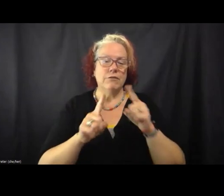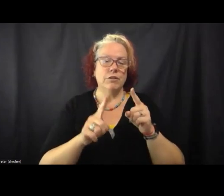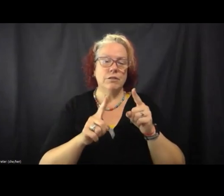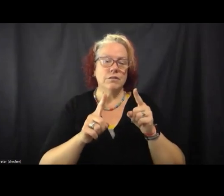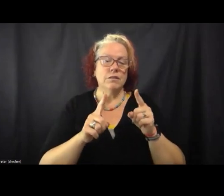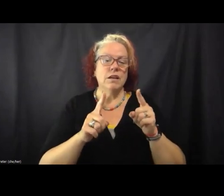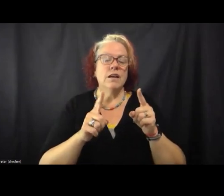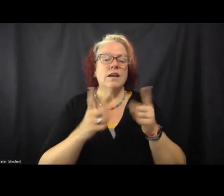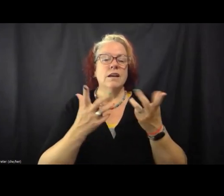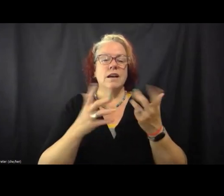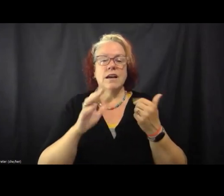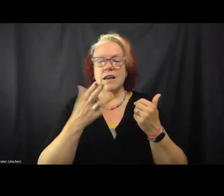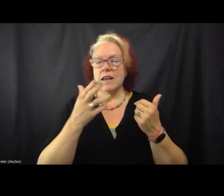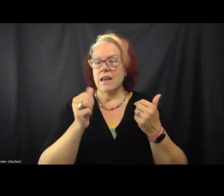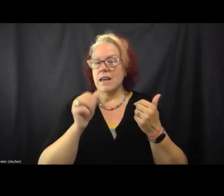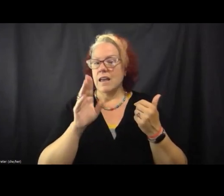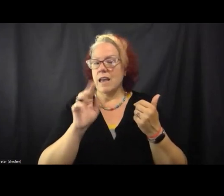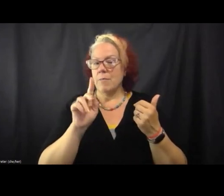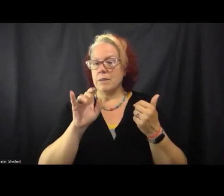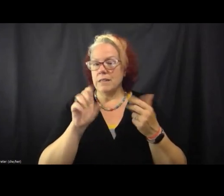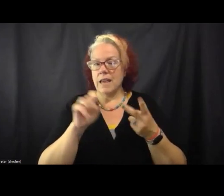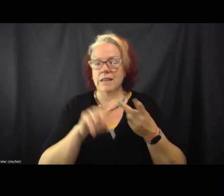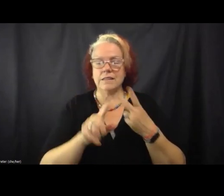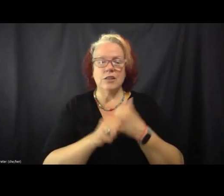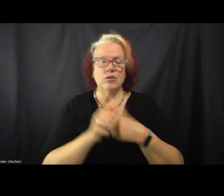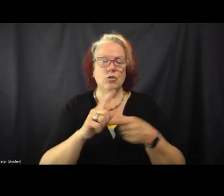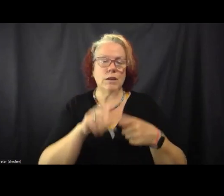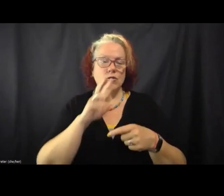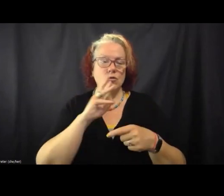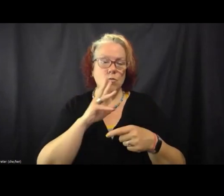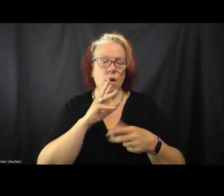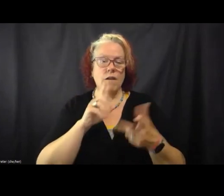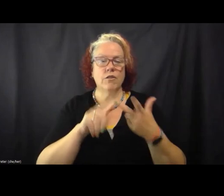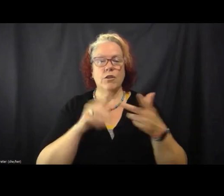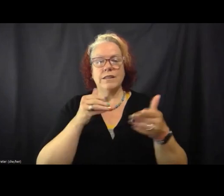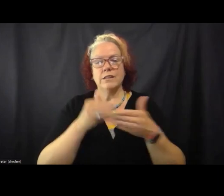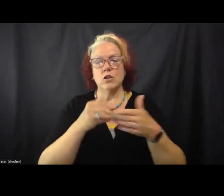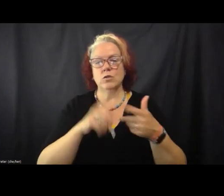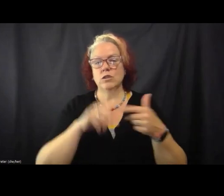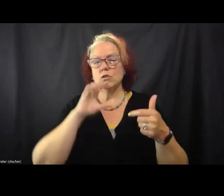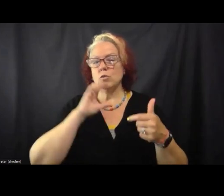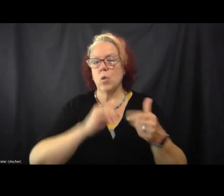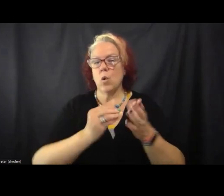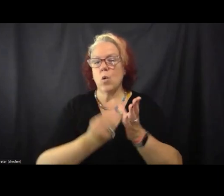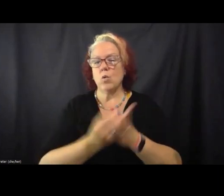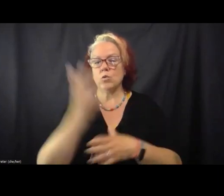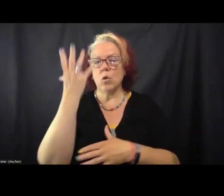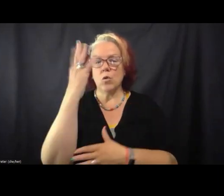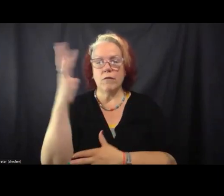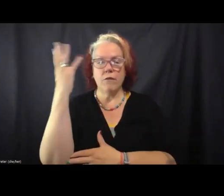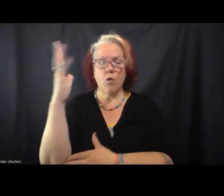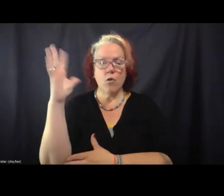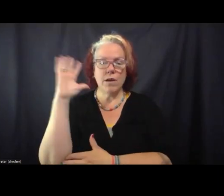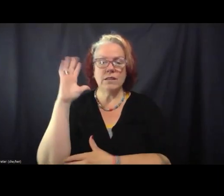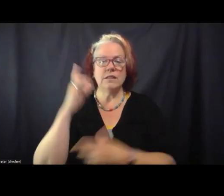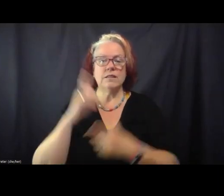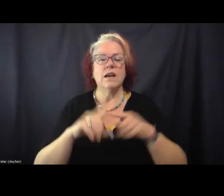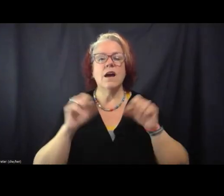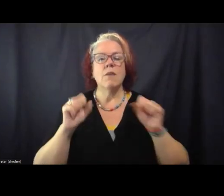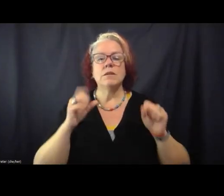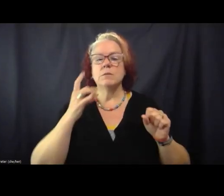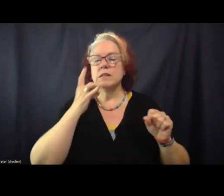water, its proximity to old growth forest, possibilities of light pollution,